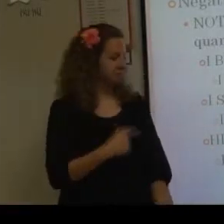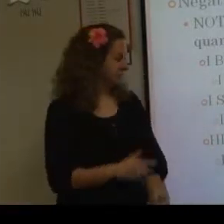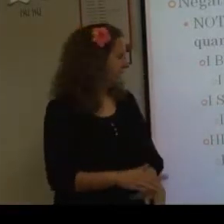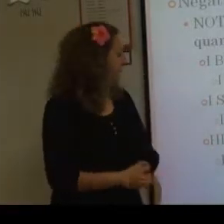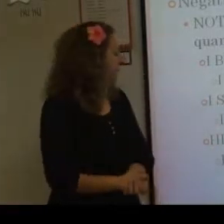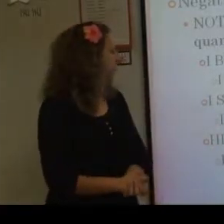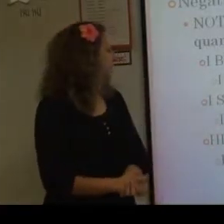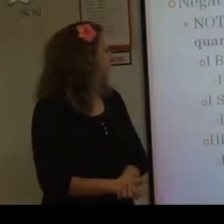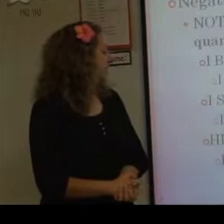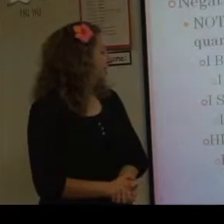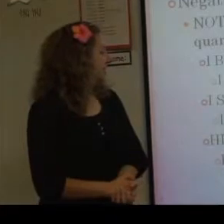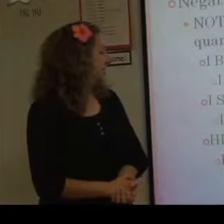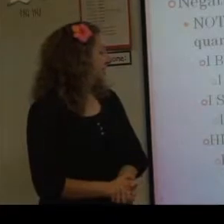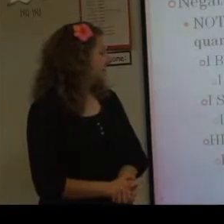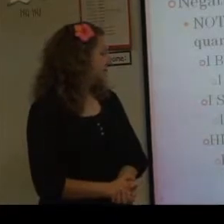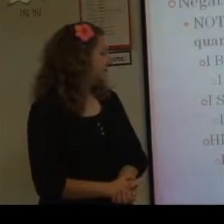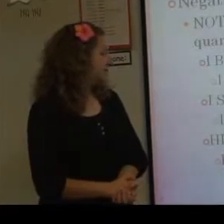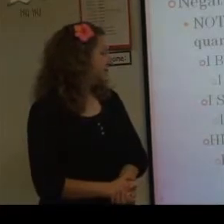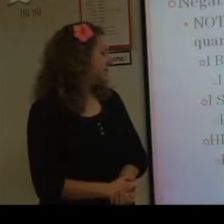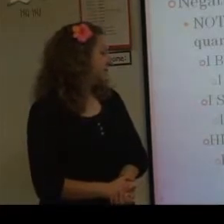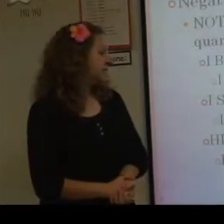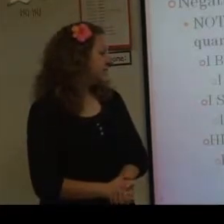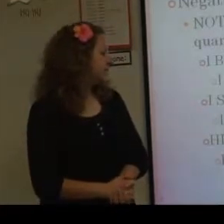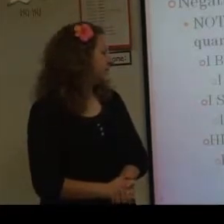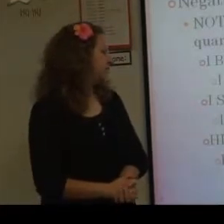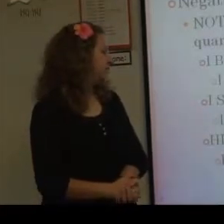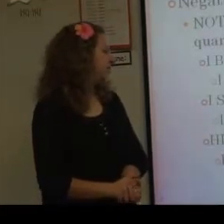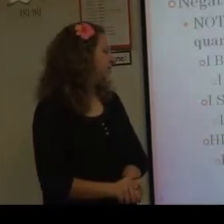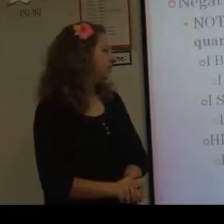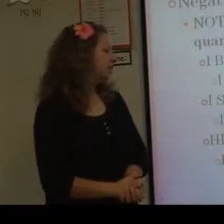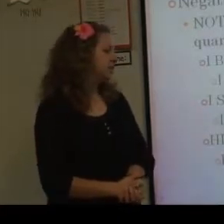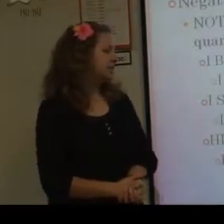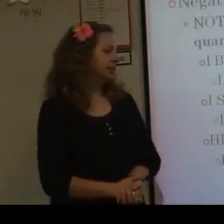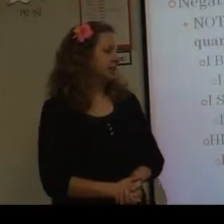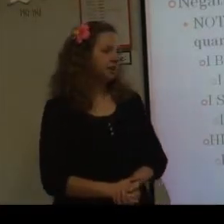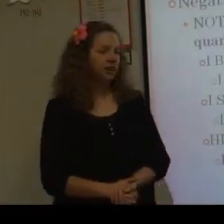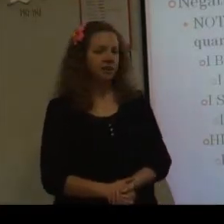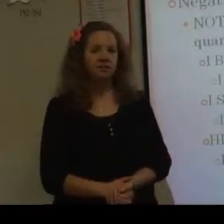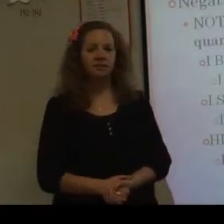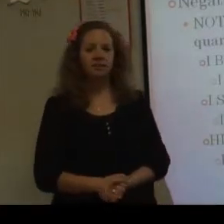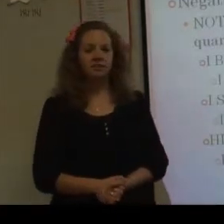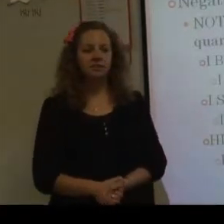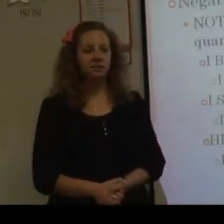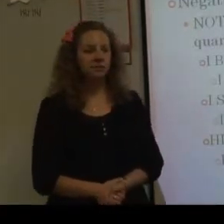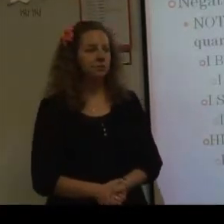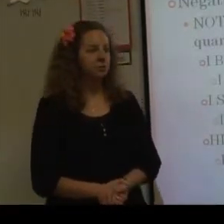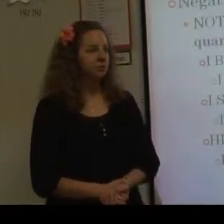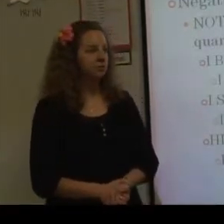Okay? And then, he feel nothing he for he felt nothing. Okay? What would you do?